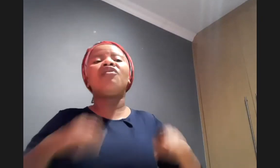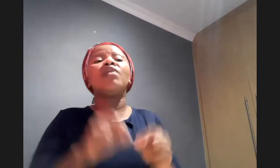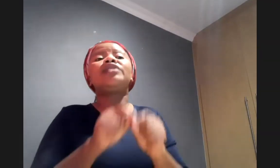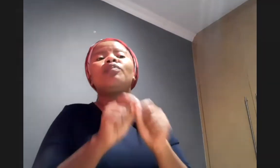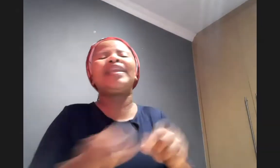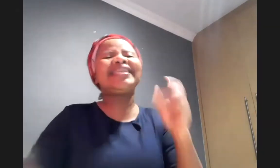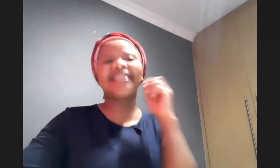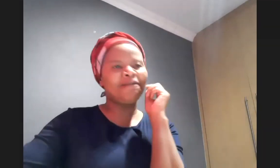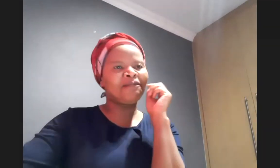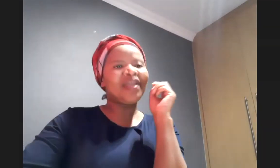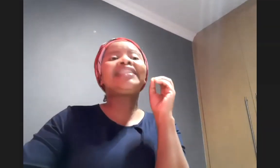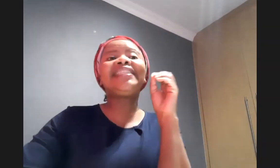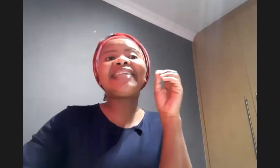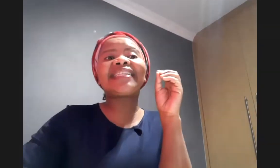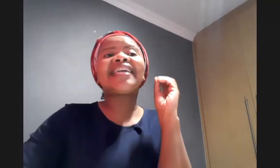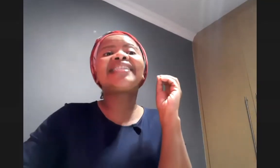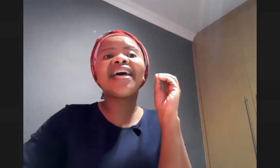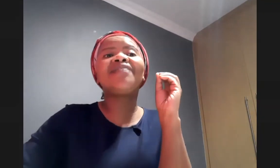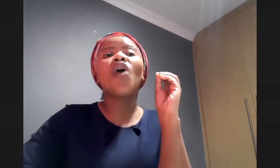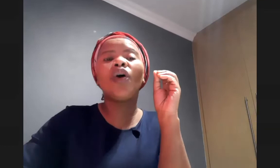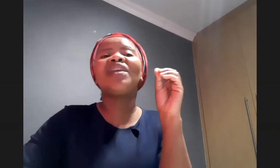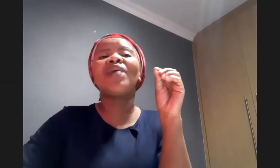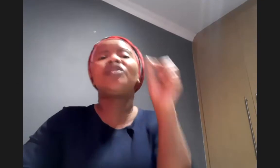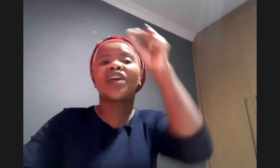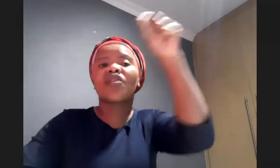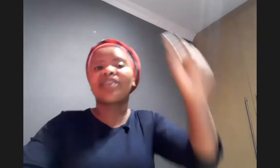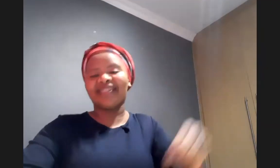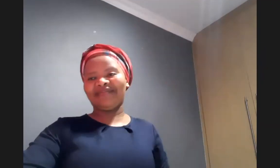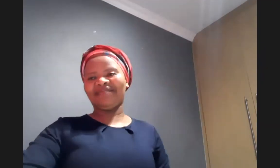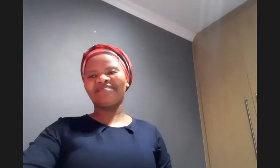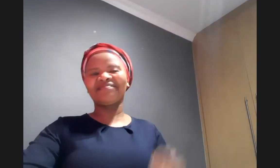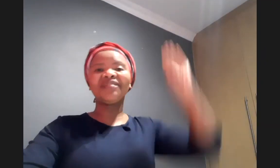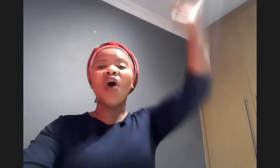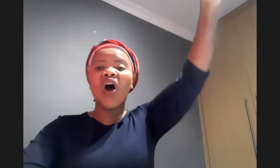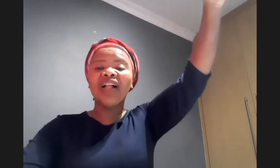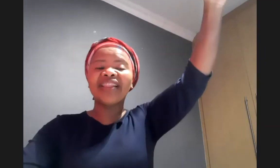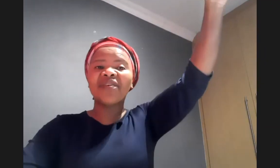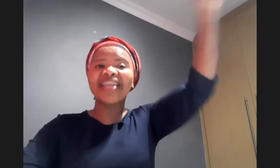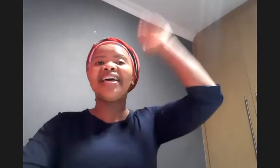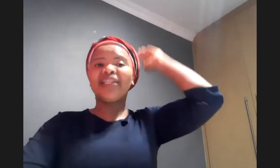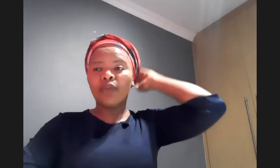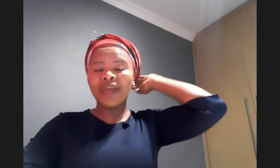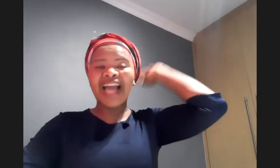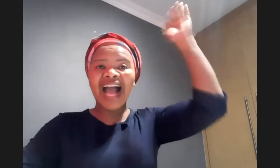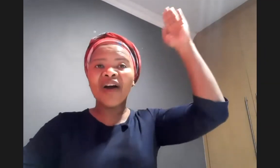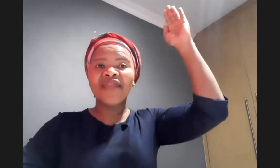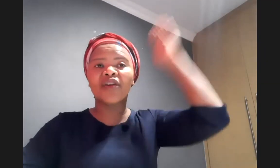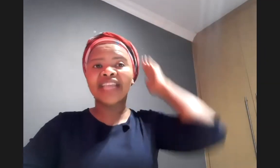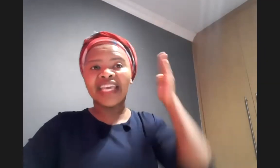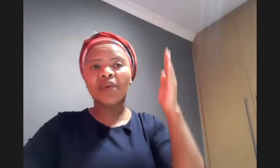we were to be listen jesus served all the way to the cross all the way to be hung on the cross he was